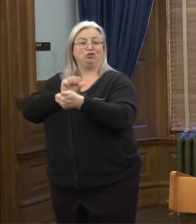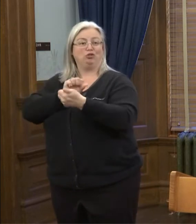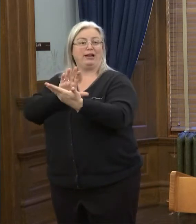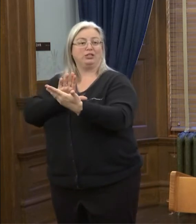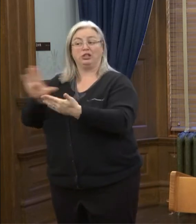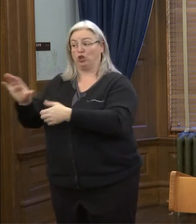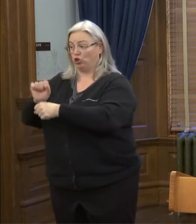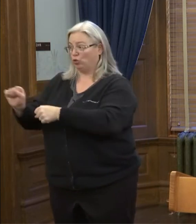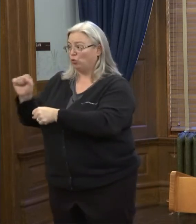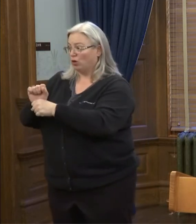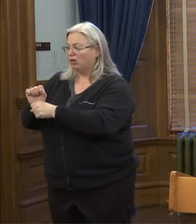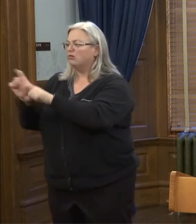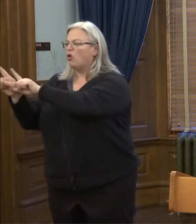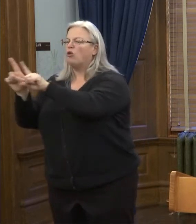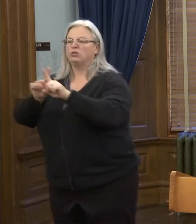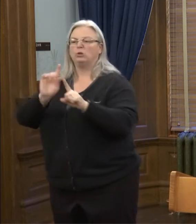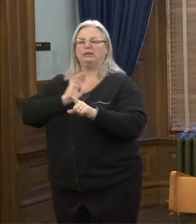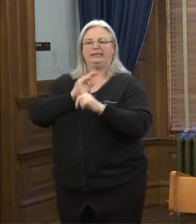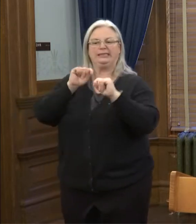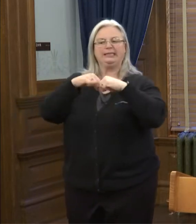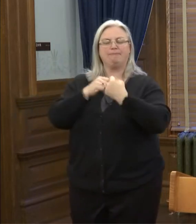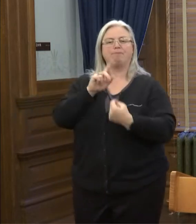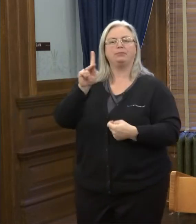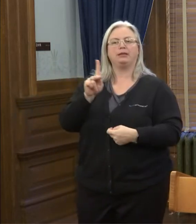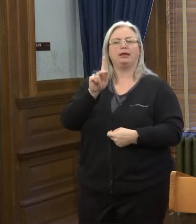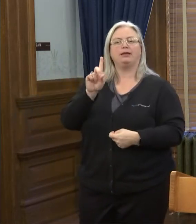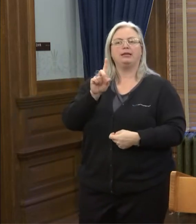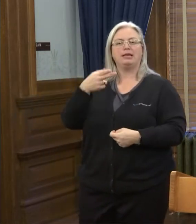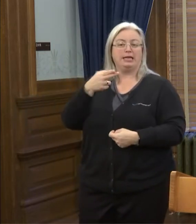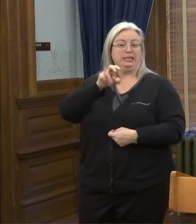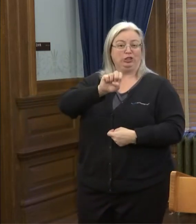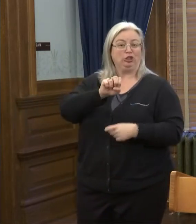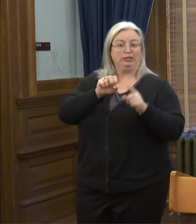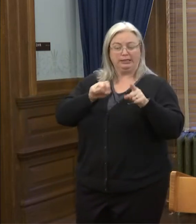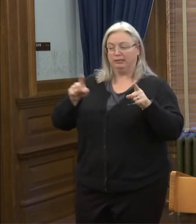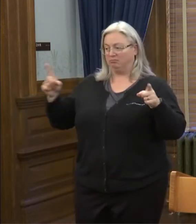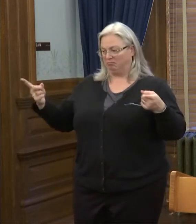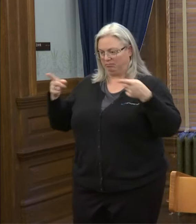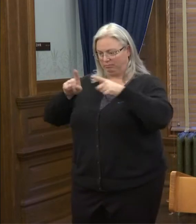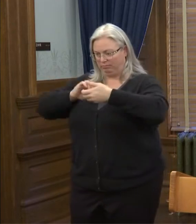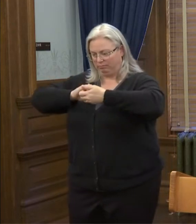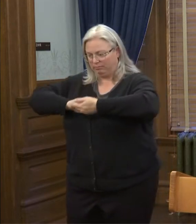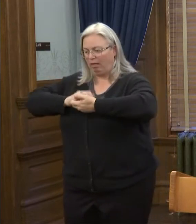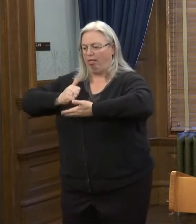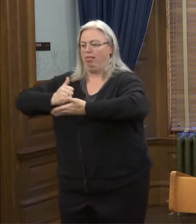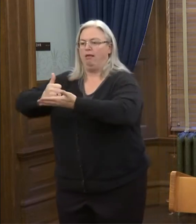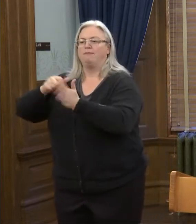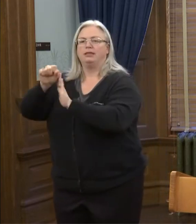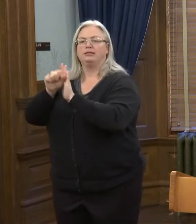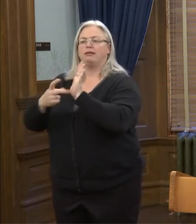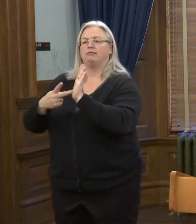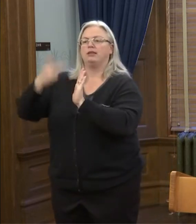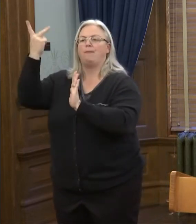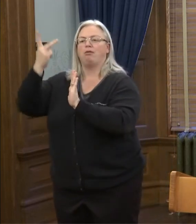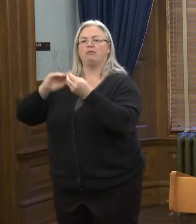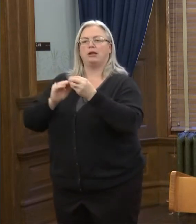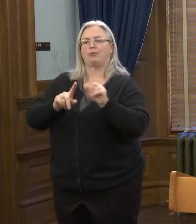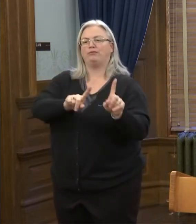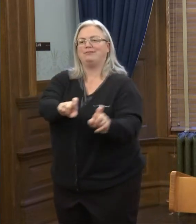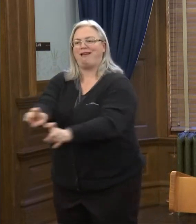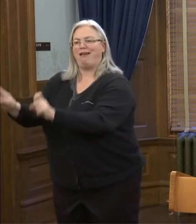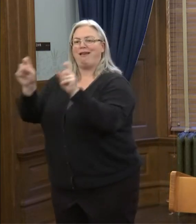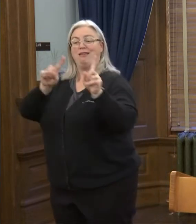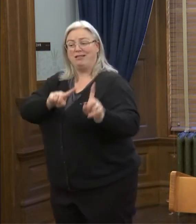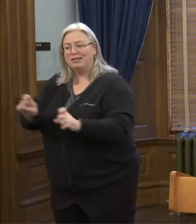Her efforts, along with our team at the Kansas Department of Health and Environment, helped our state nearly double the number of tests we performed